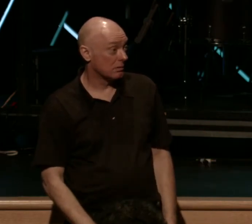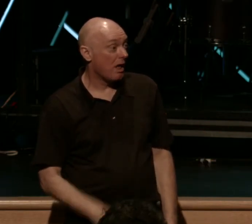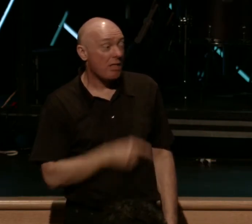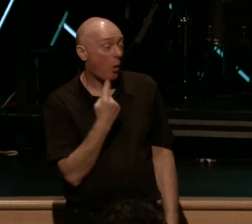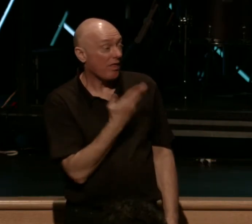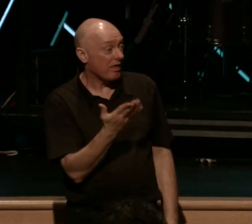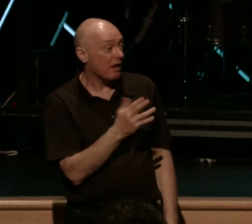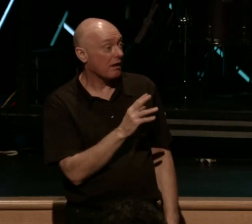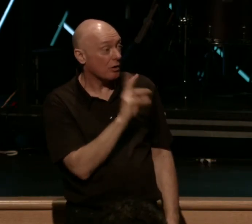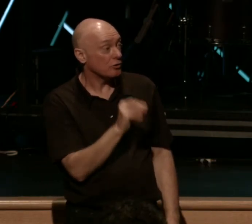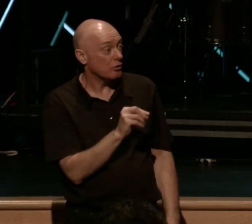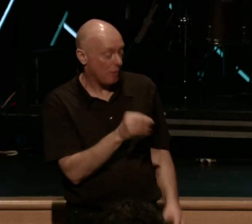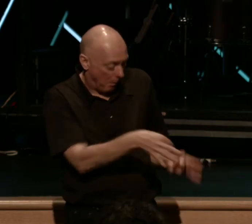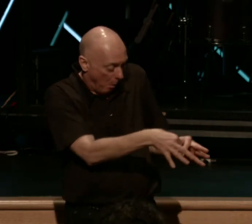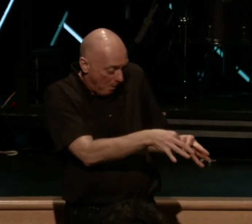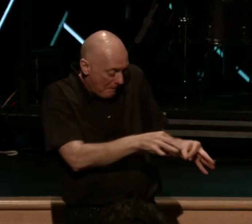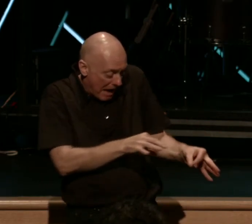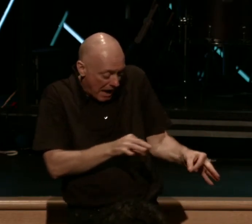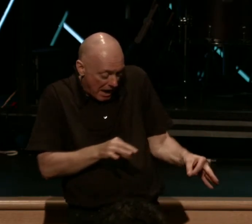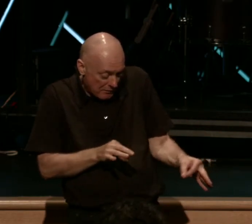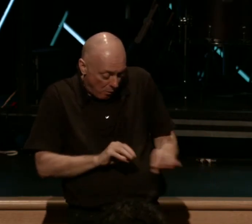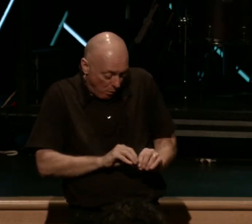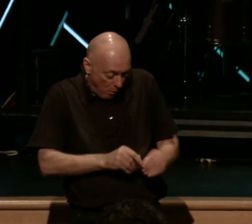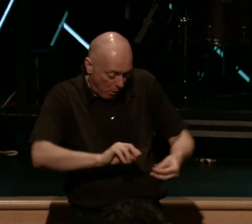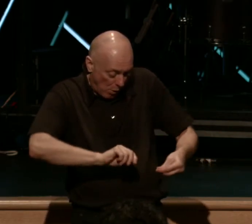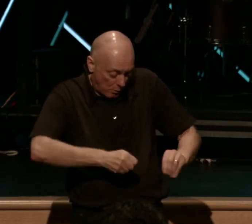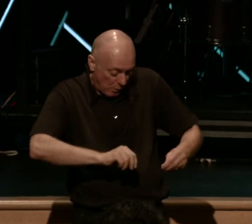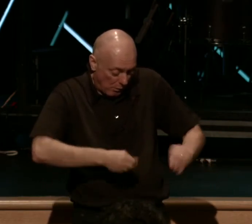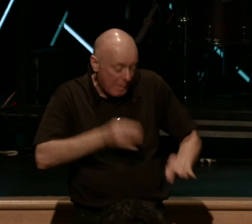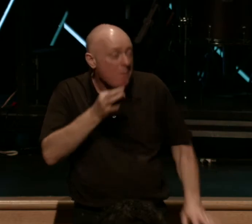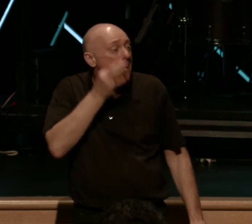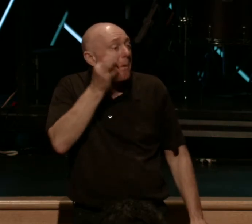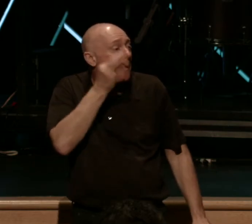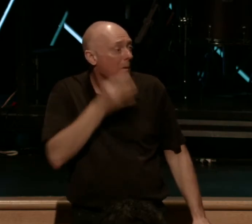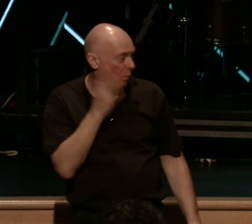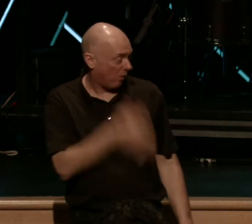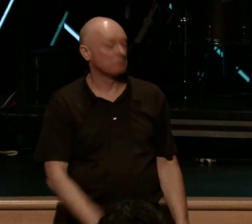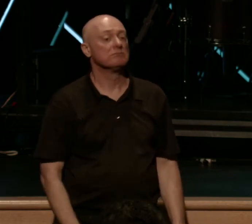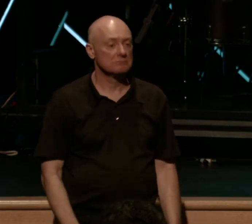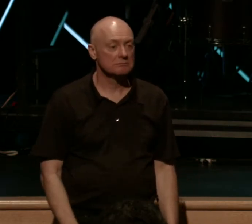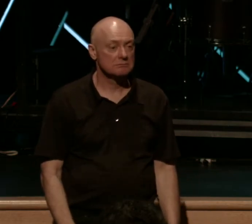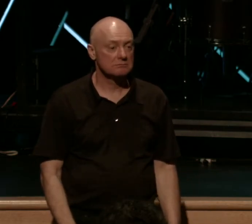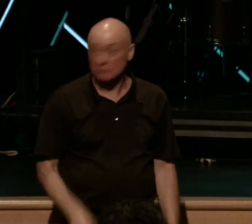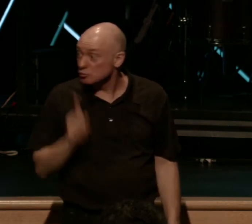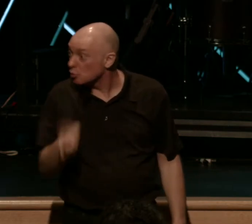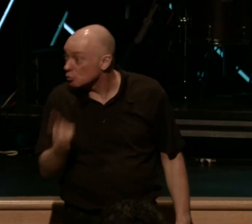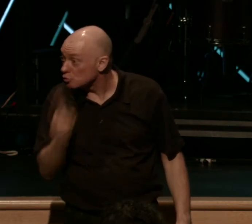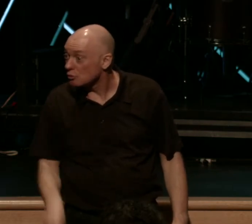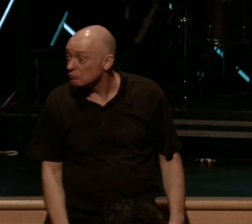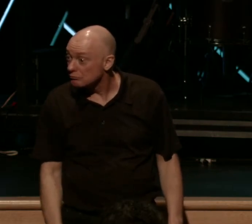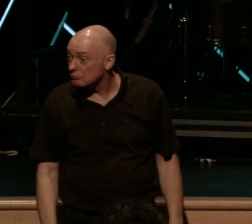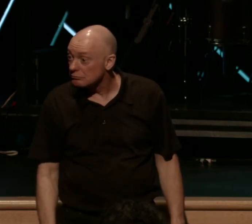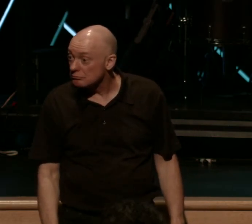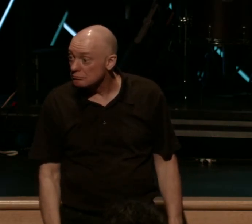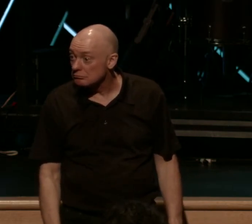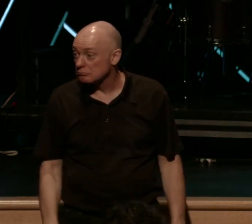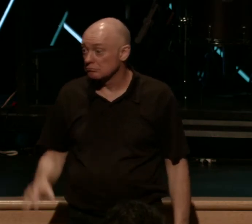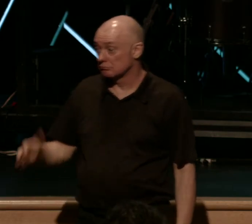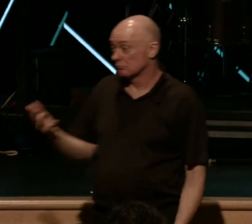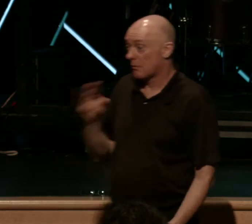thing I'm going to do is tear these pages out and smoke joints with it. True story. The pastor, thinking quick on his